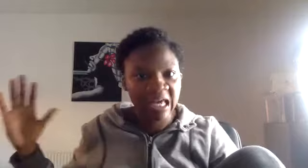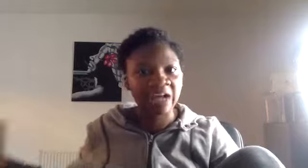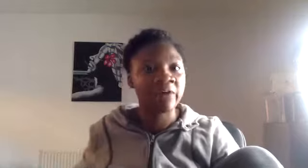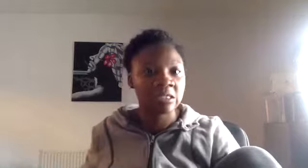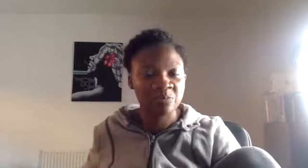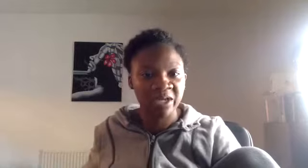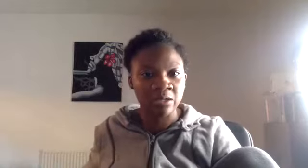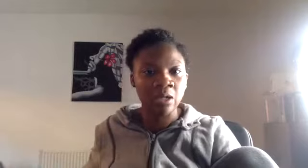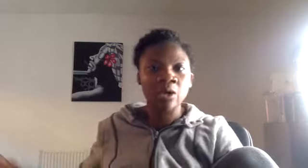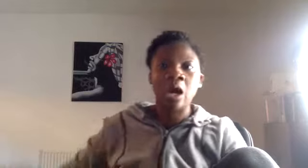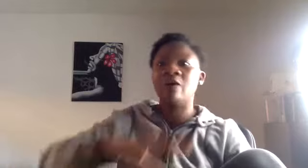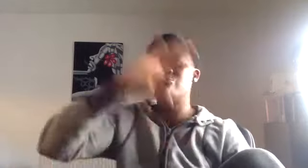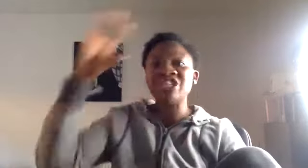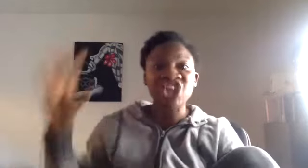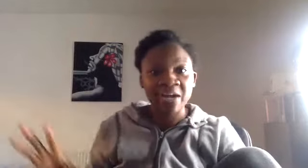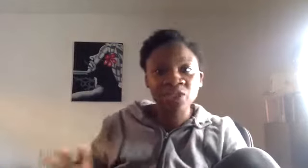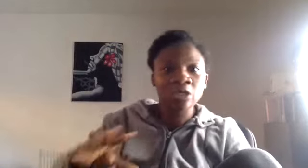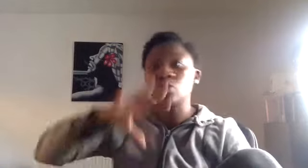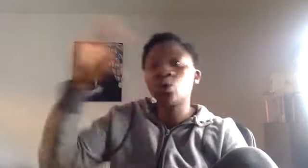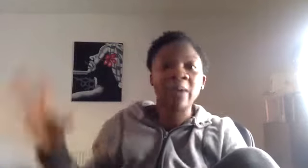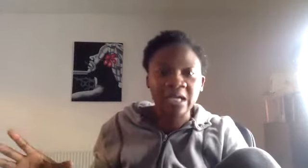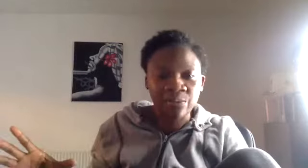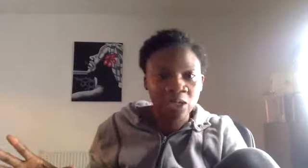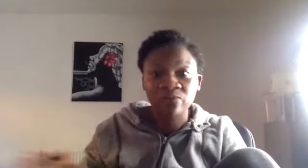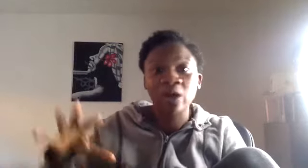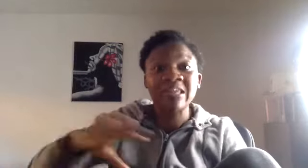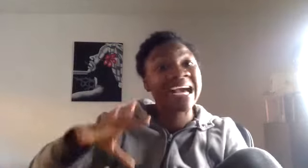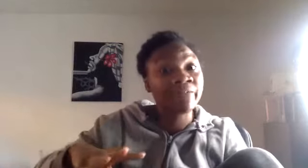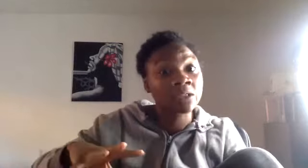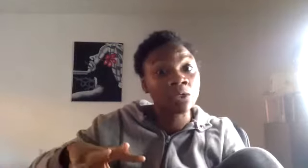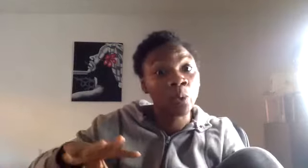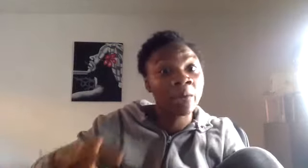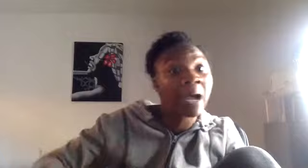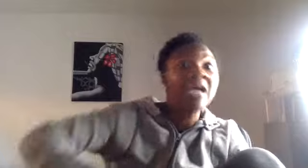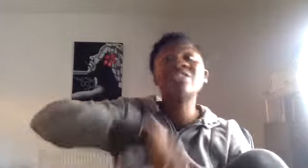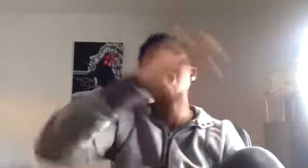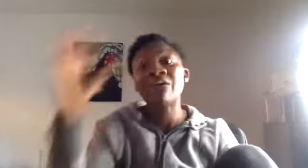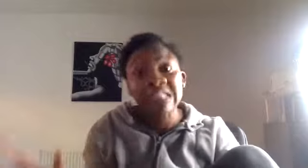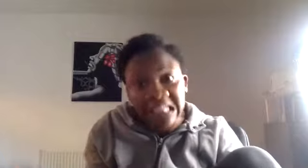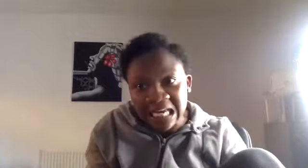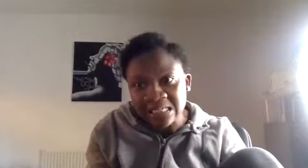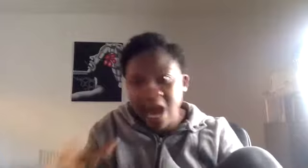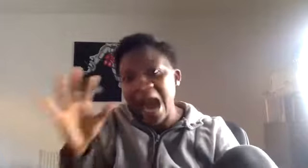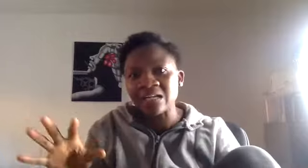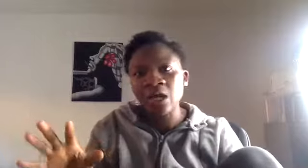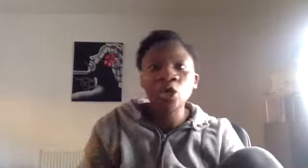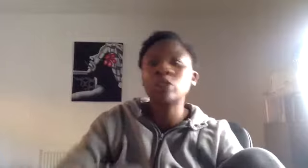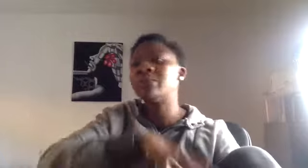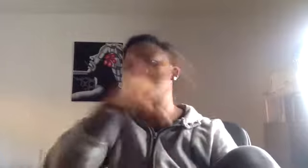adverts have been reshaped to talk about the key workers. We've got the adverts that are talking about charities and contributing to